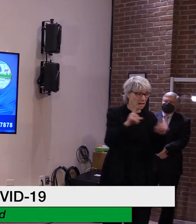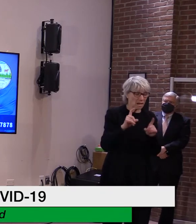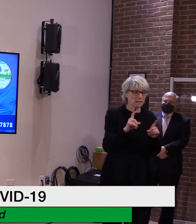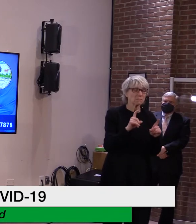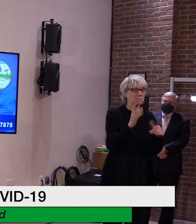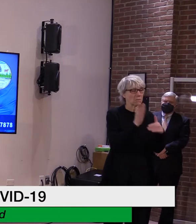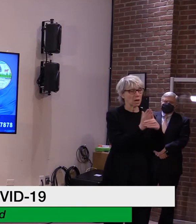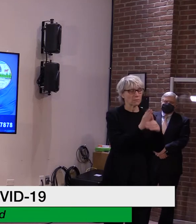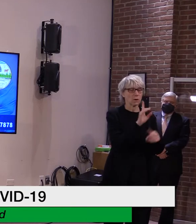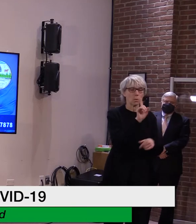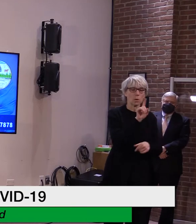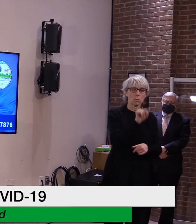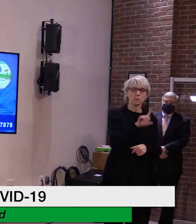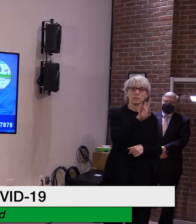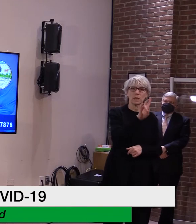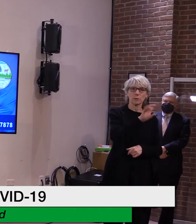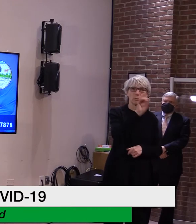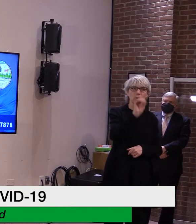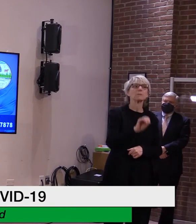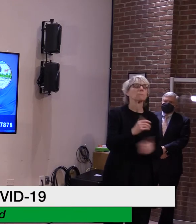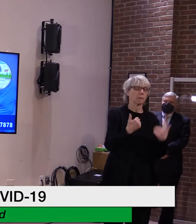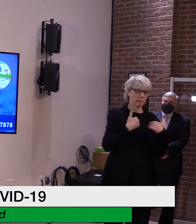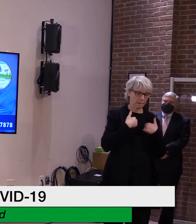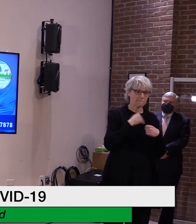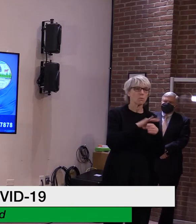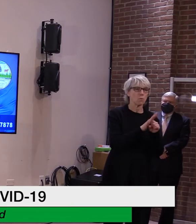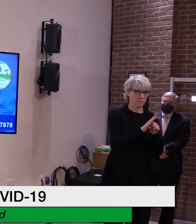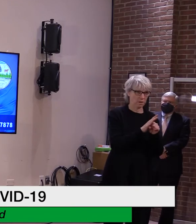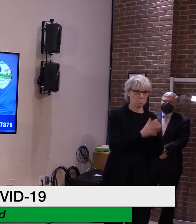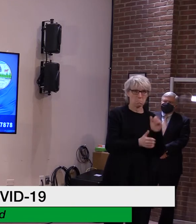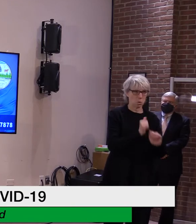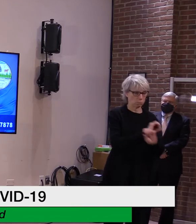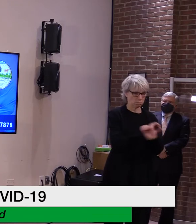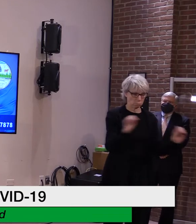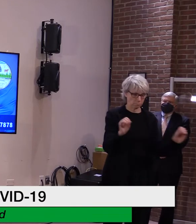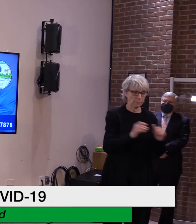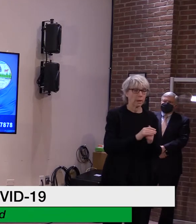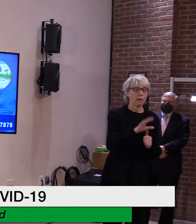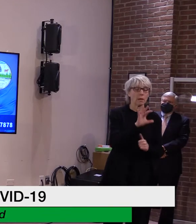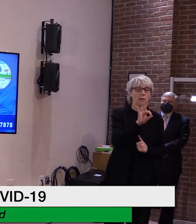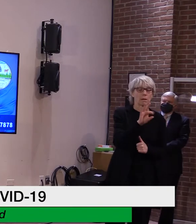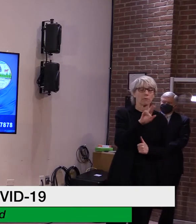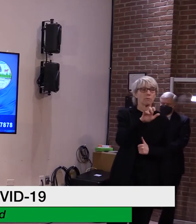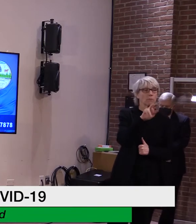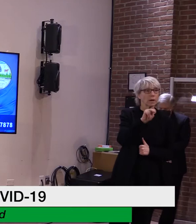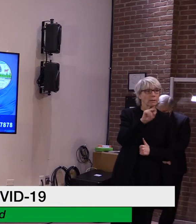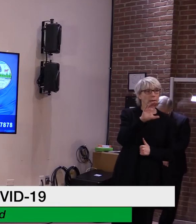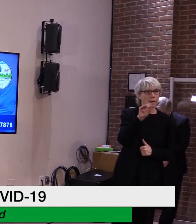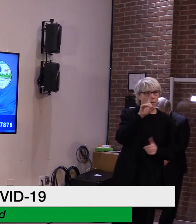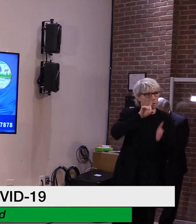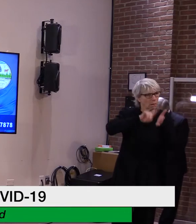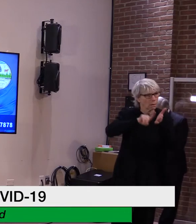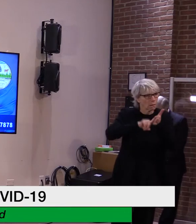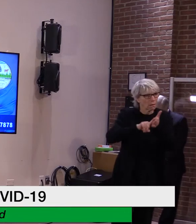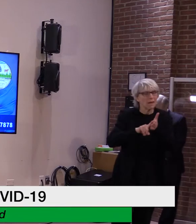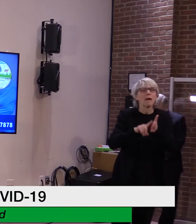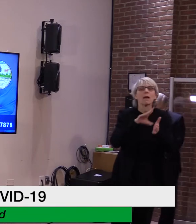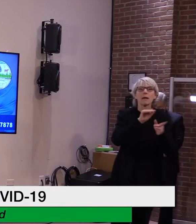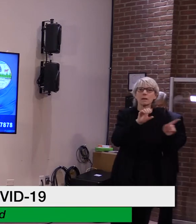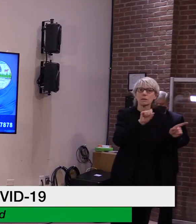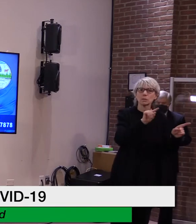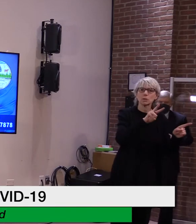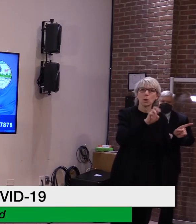.7%. We're continuing to monitor spread in Franklin County and Stowe, where we were able to offer